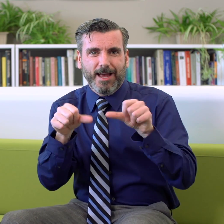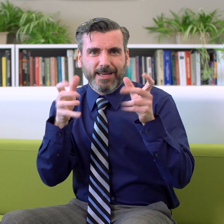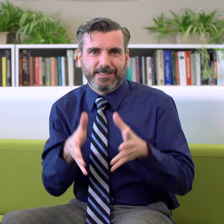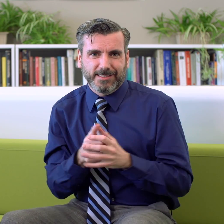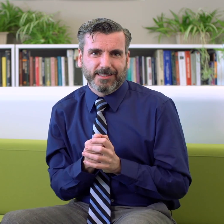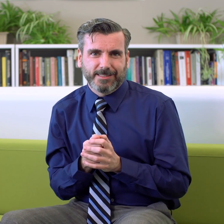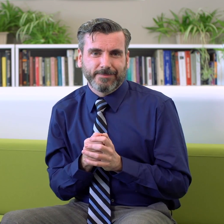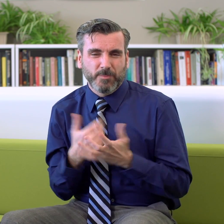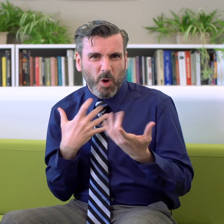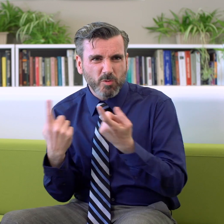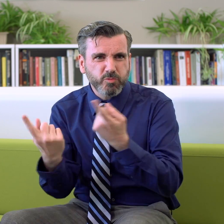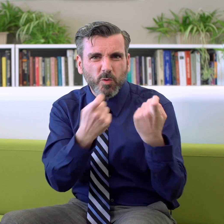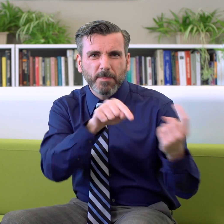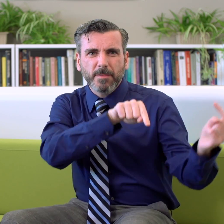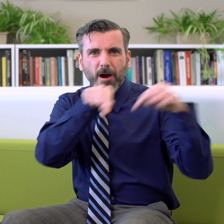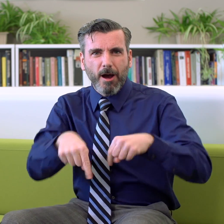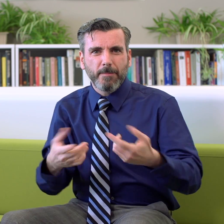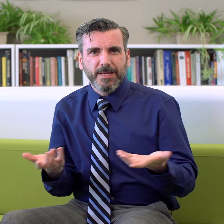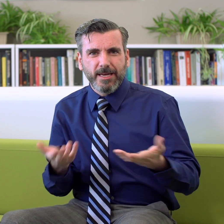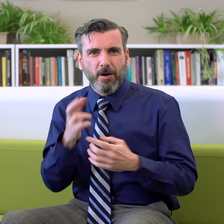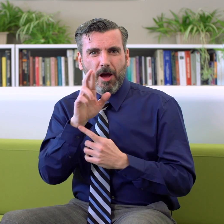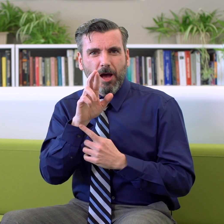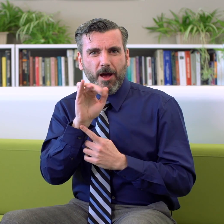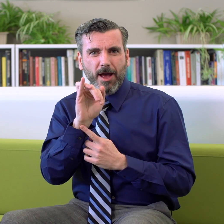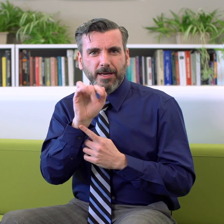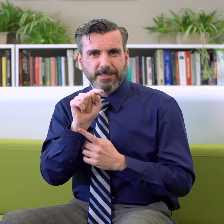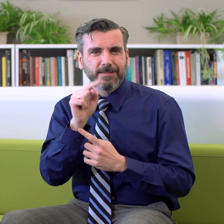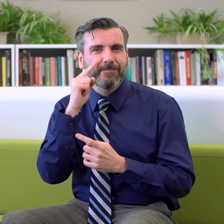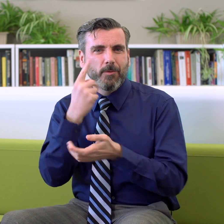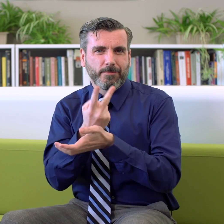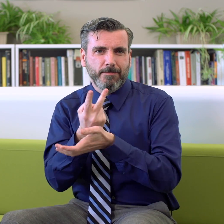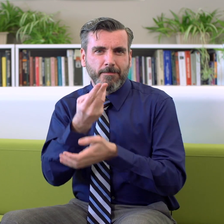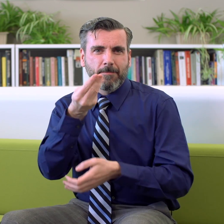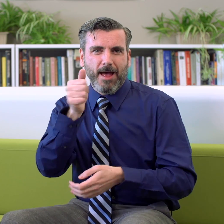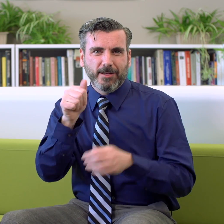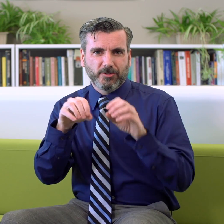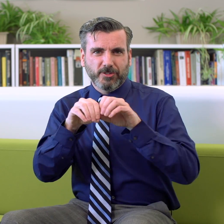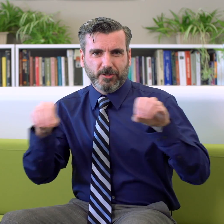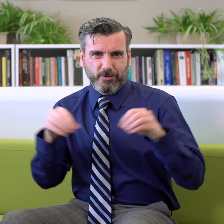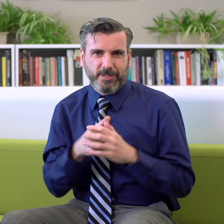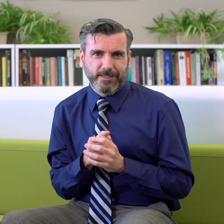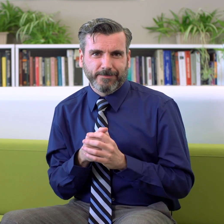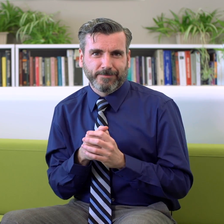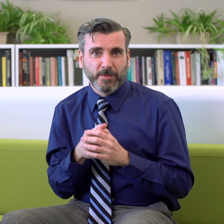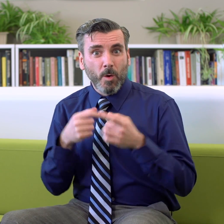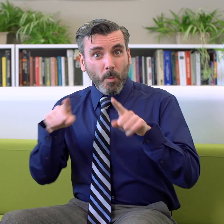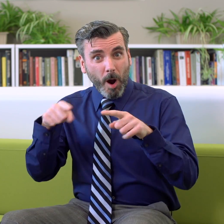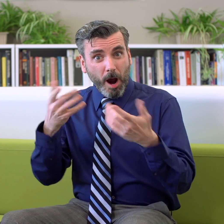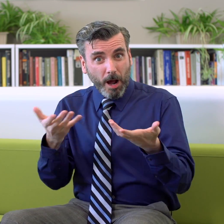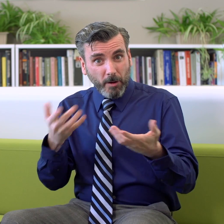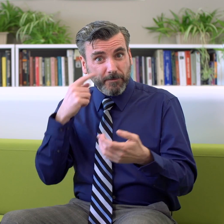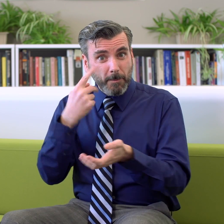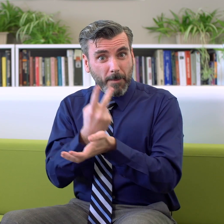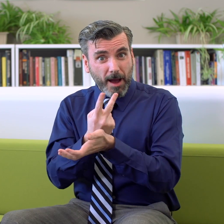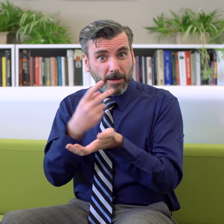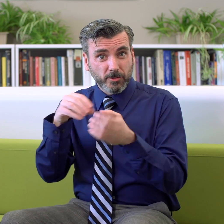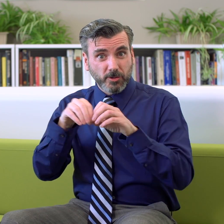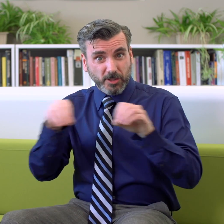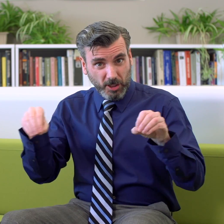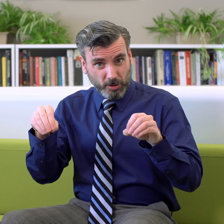scientists. We'd like to recruit these students to come to RIT for their master's degree. While here, we will provide them with